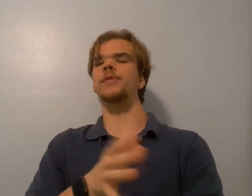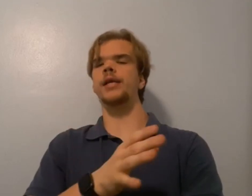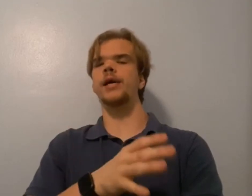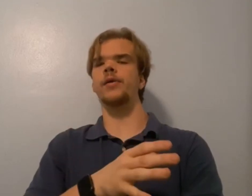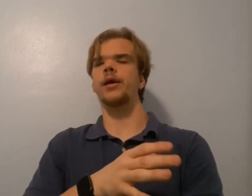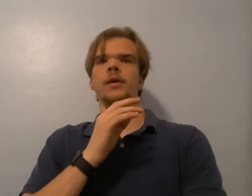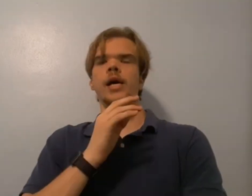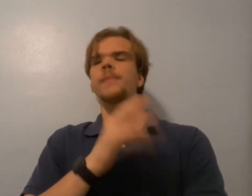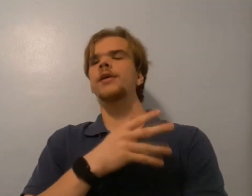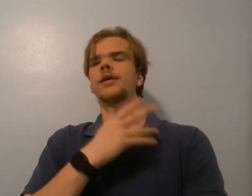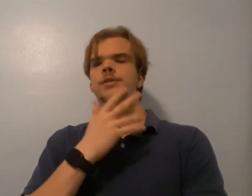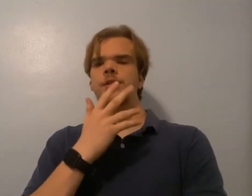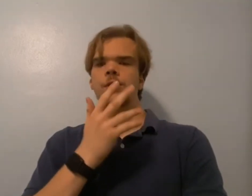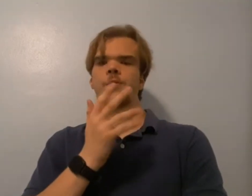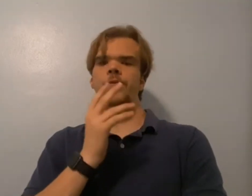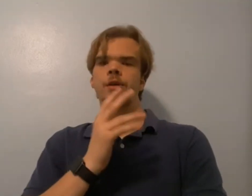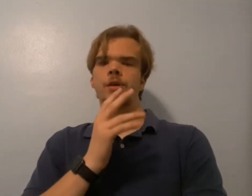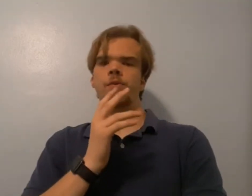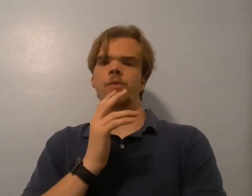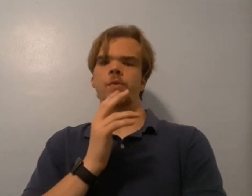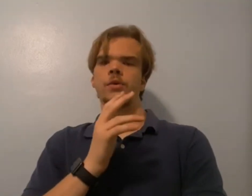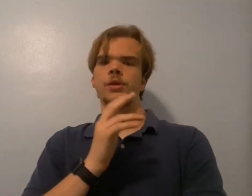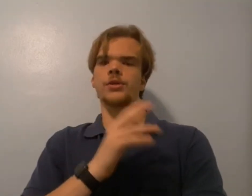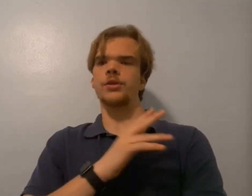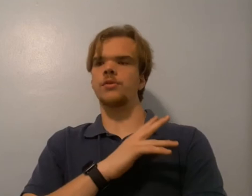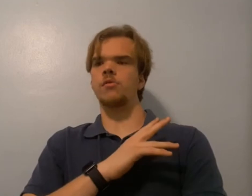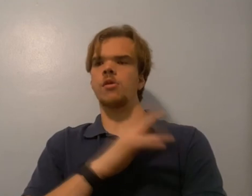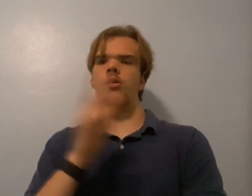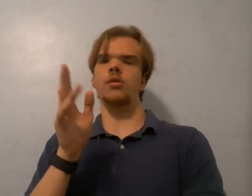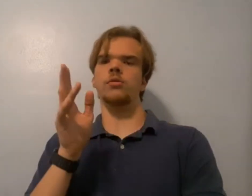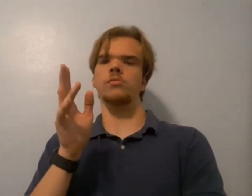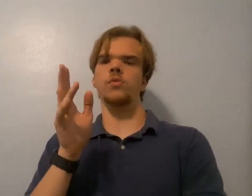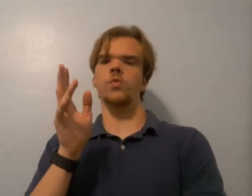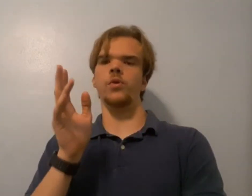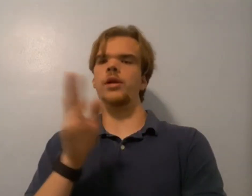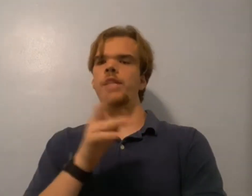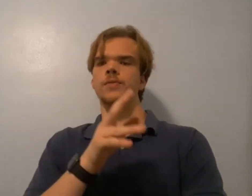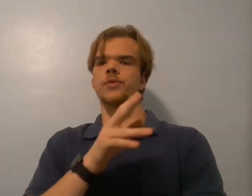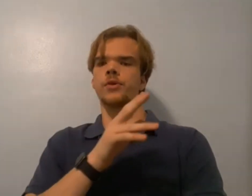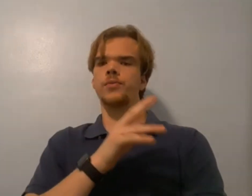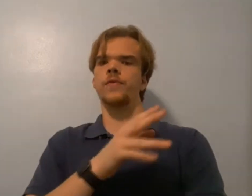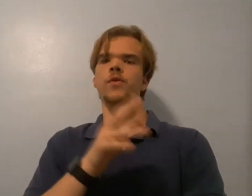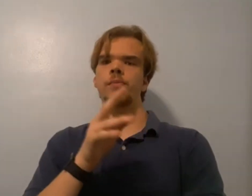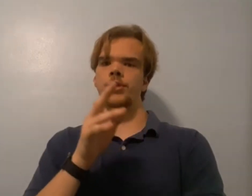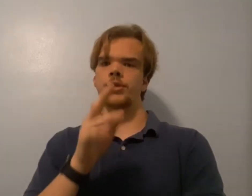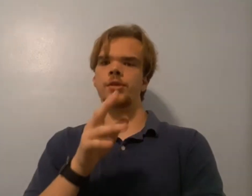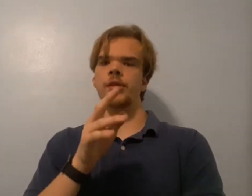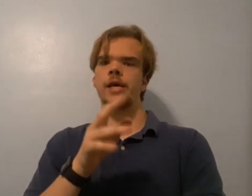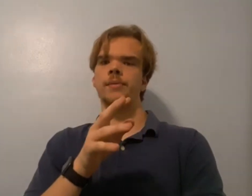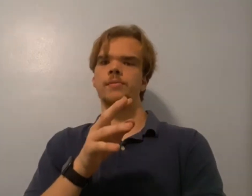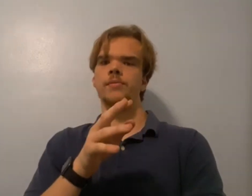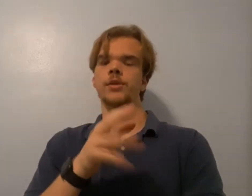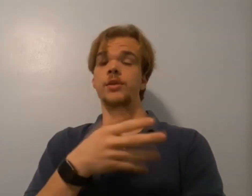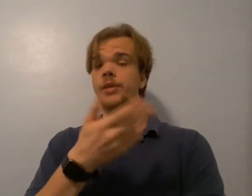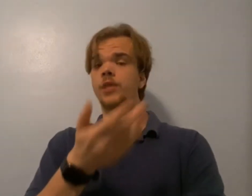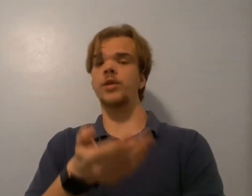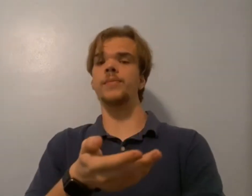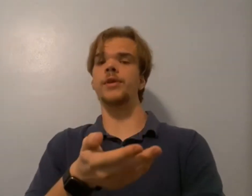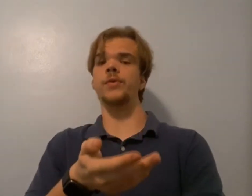up and down, how about I just do a video where it's just all Will Osborne's performances and that. So, that's what I've been